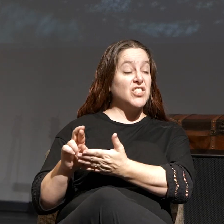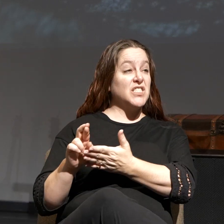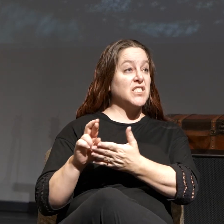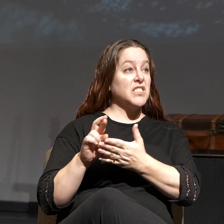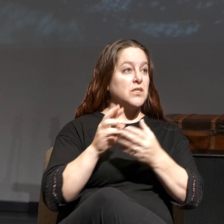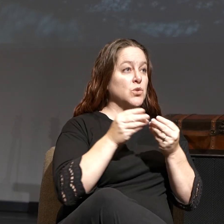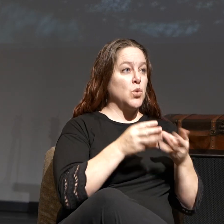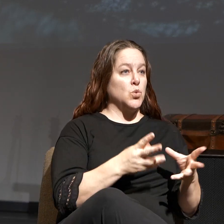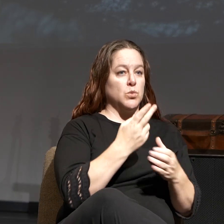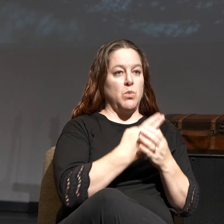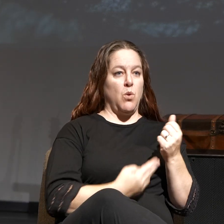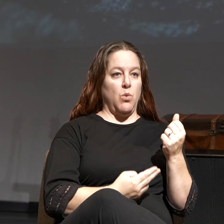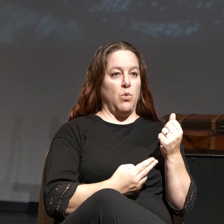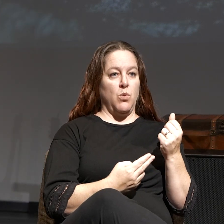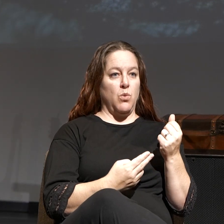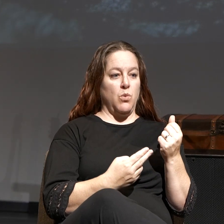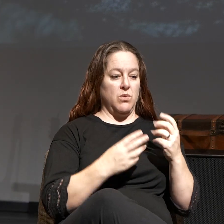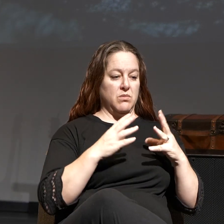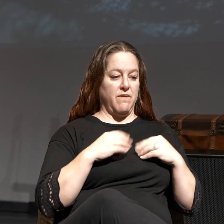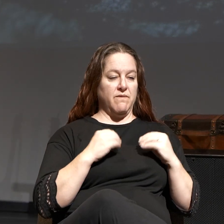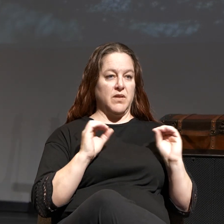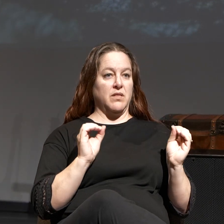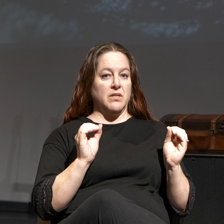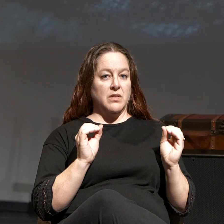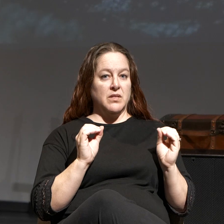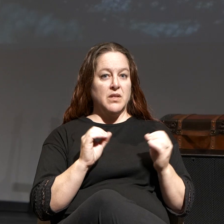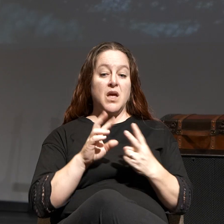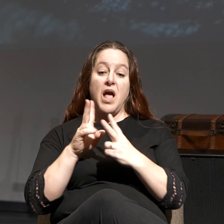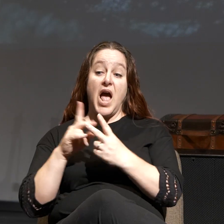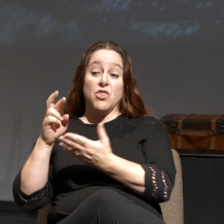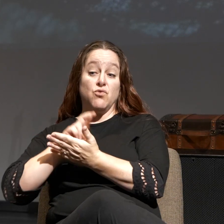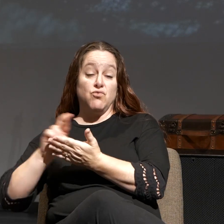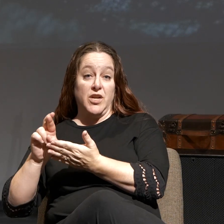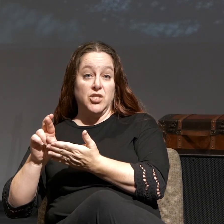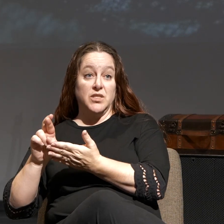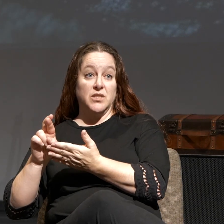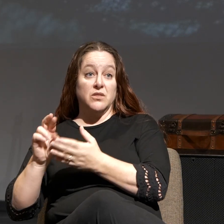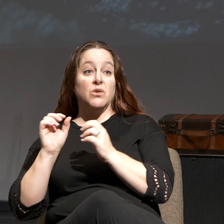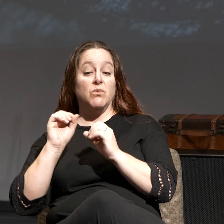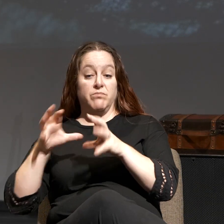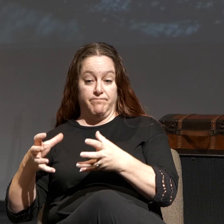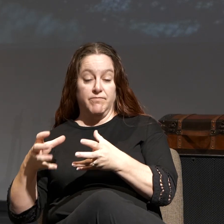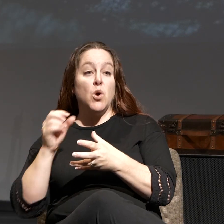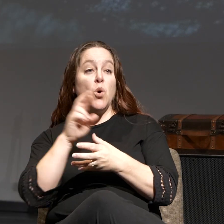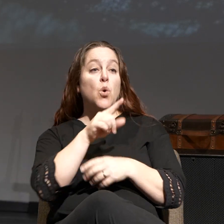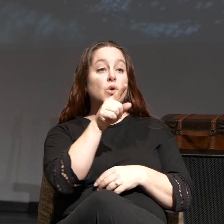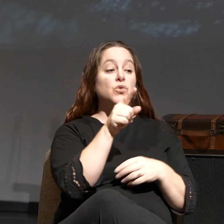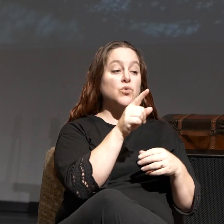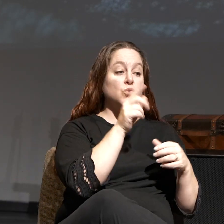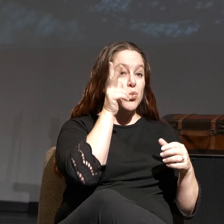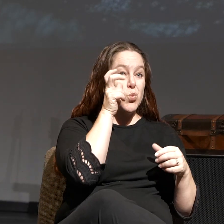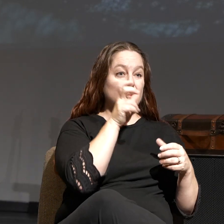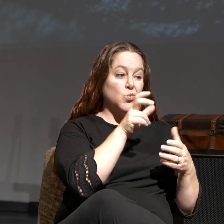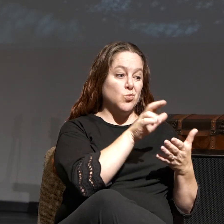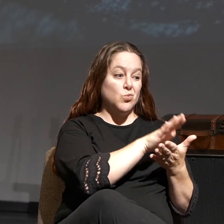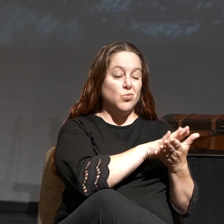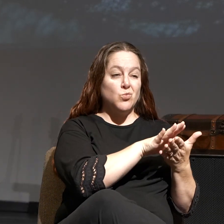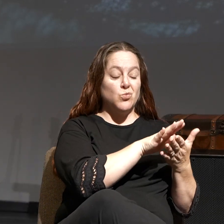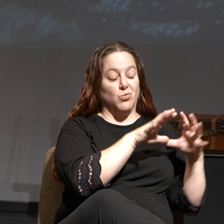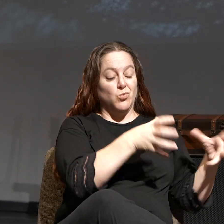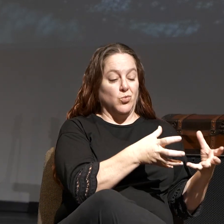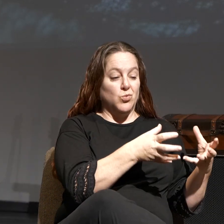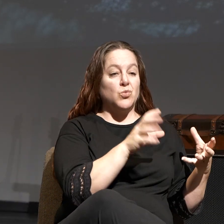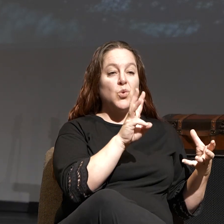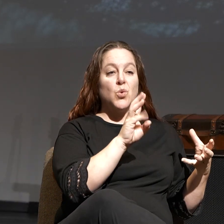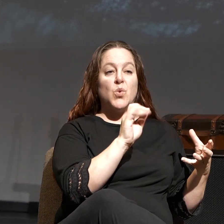And what that does, it puts you in one of two categories. You're either righteous or you're wicked. You're living your life